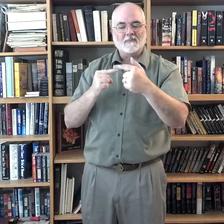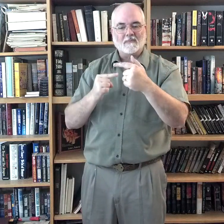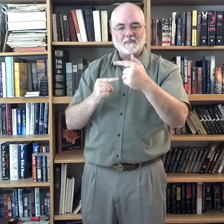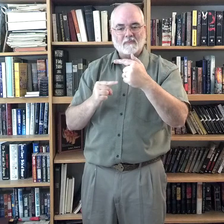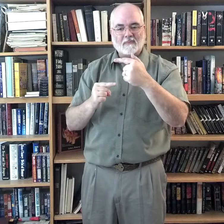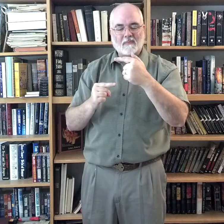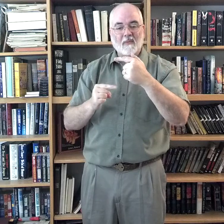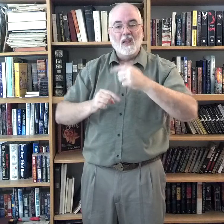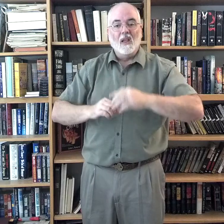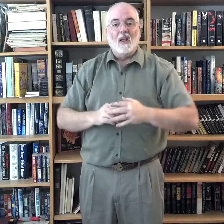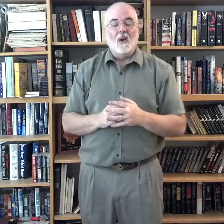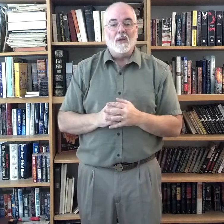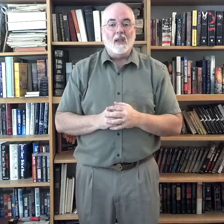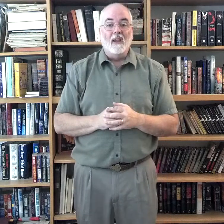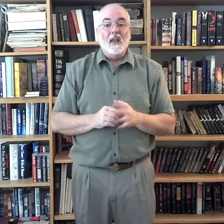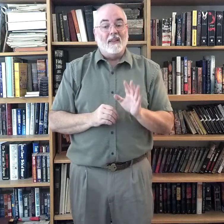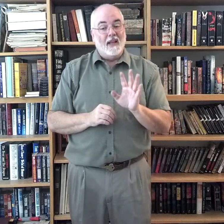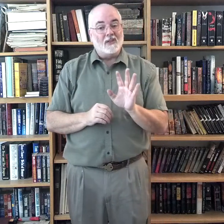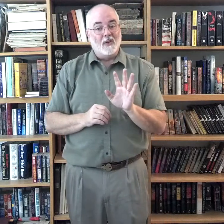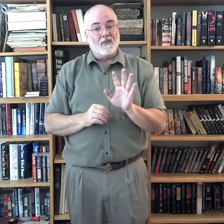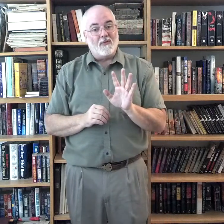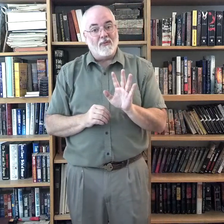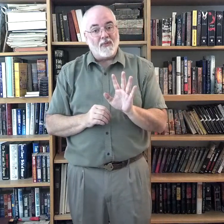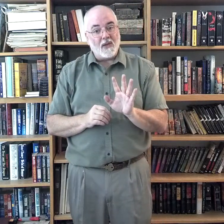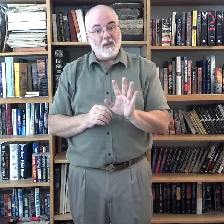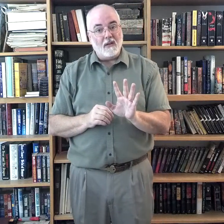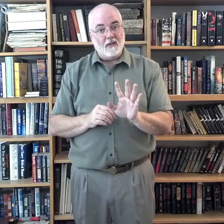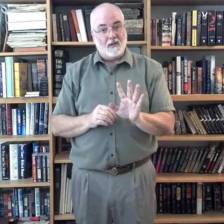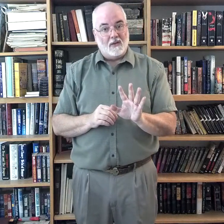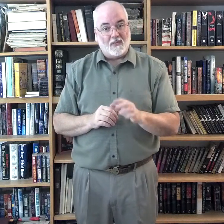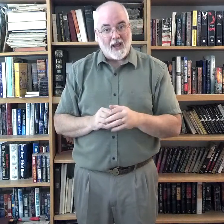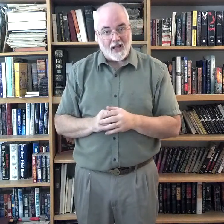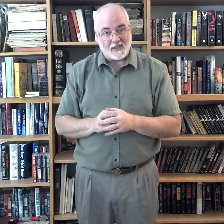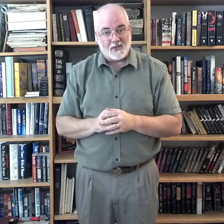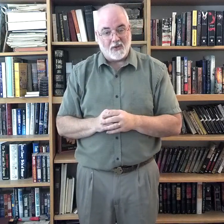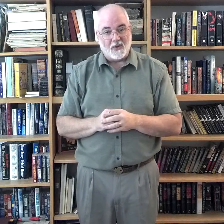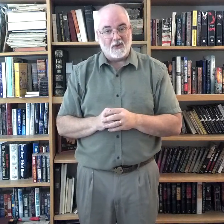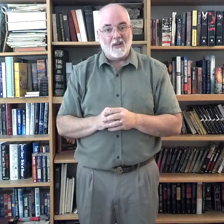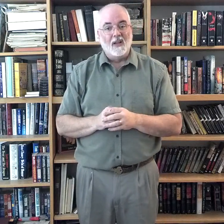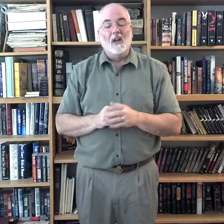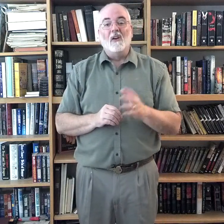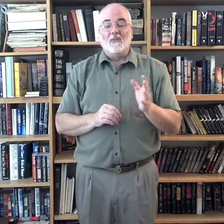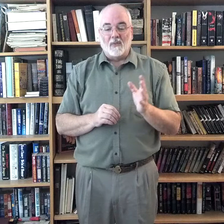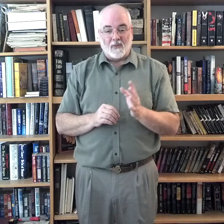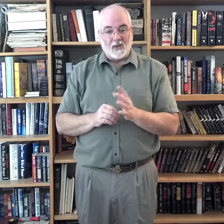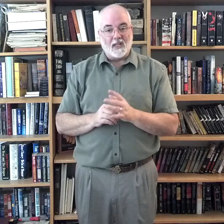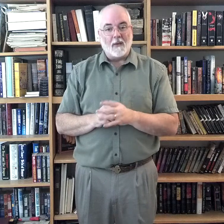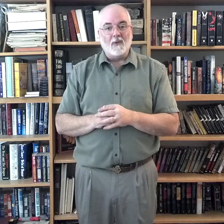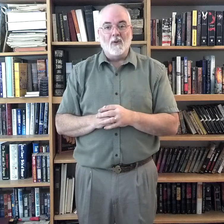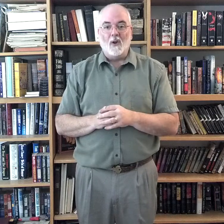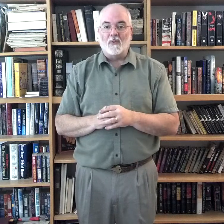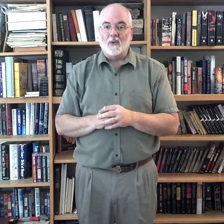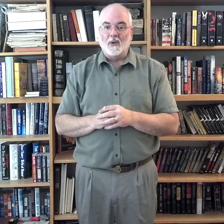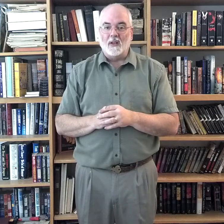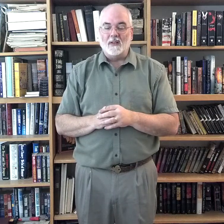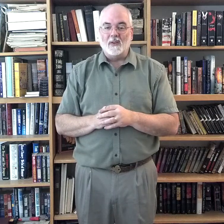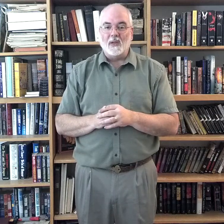Okay, that's going to feel fast to you, the first time you've gone through it, okay?